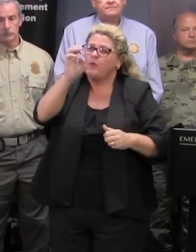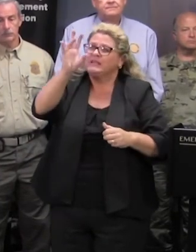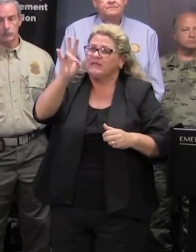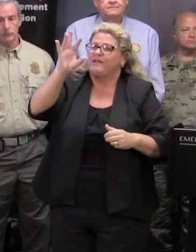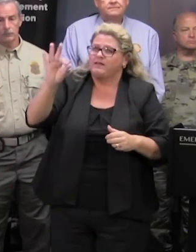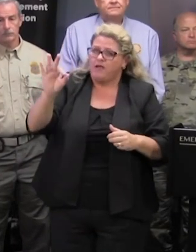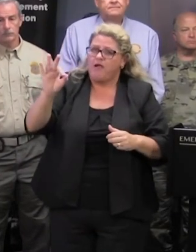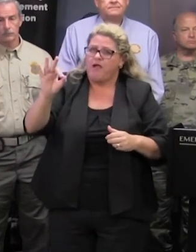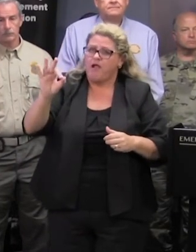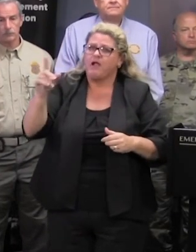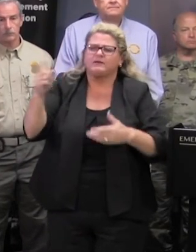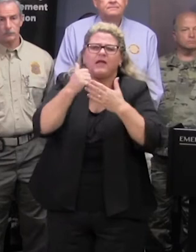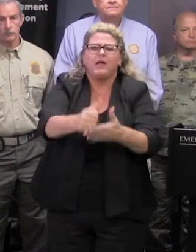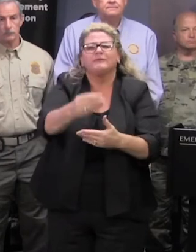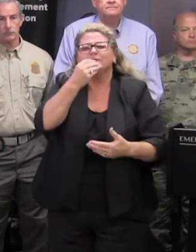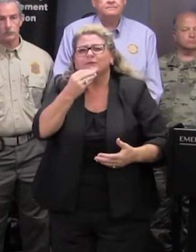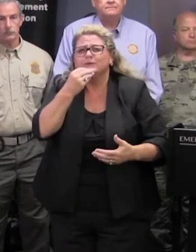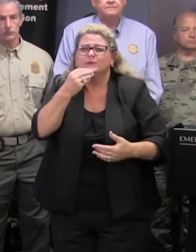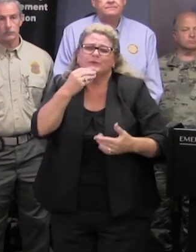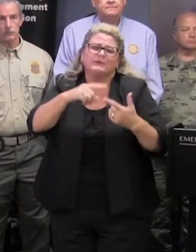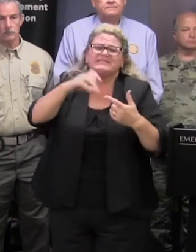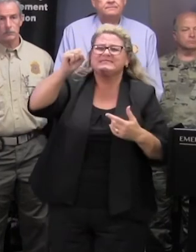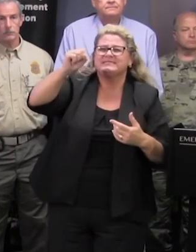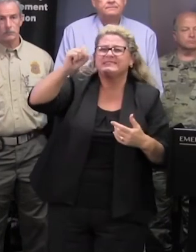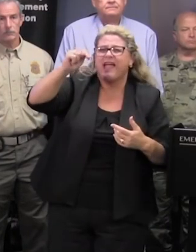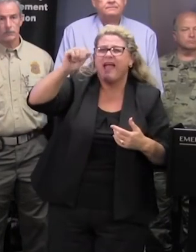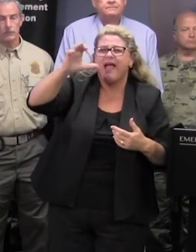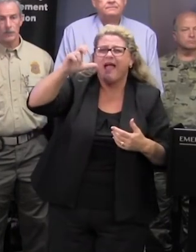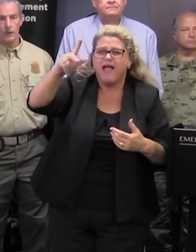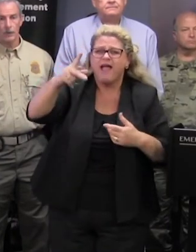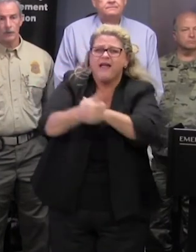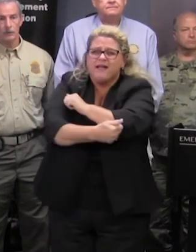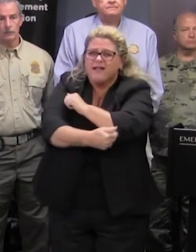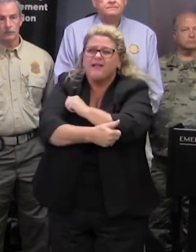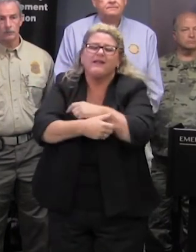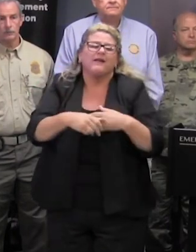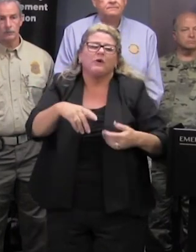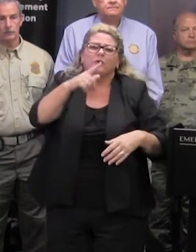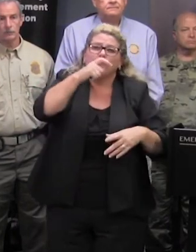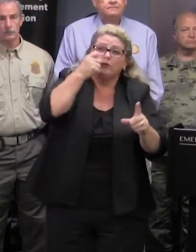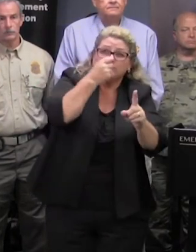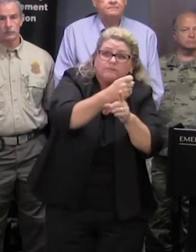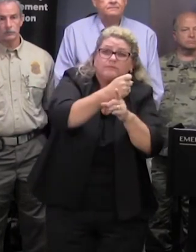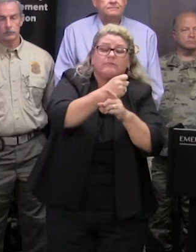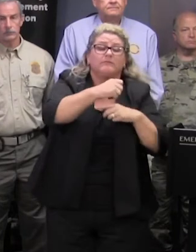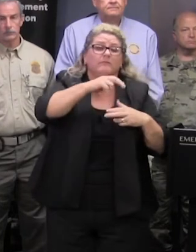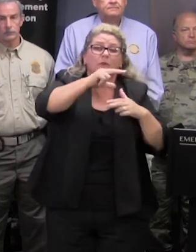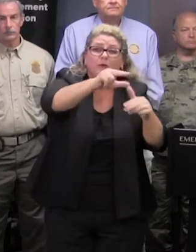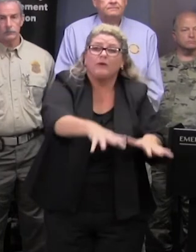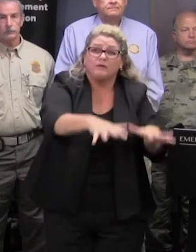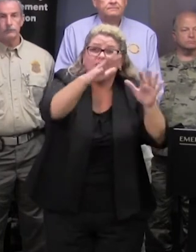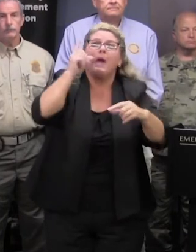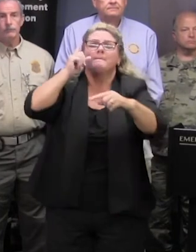persons that have helped with food and snacks snacks not only by for people that have been affected by the storm but also